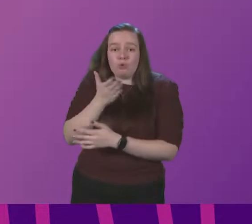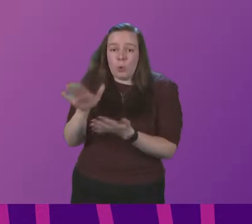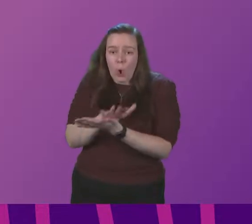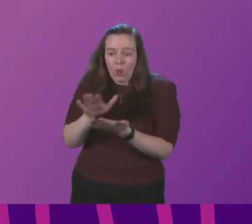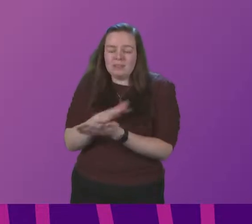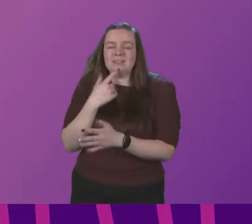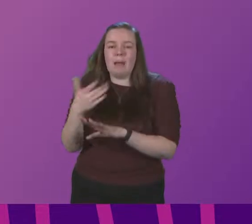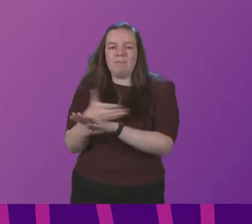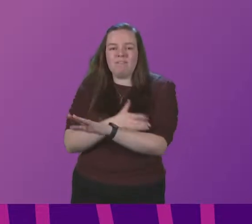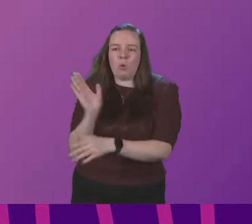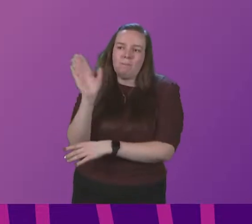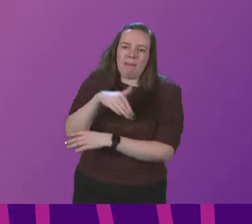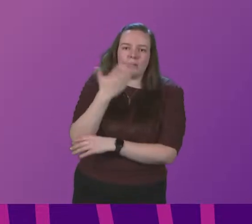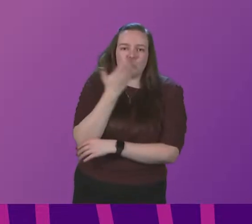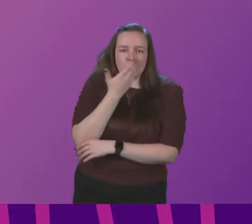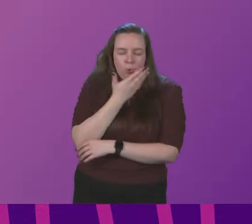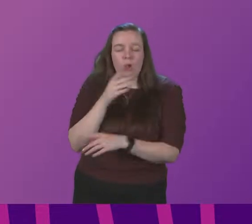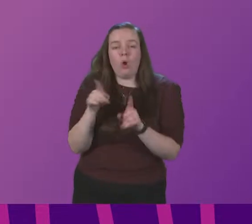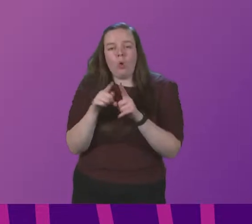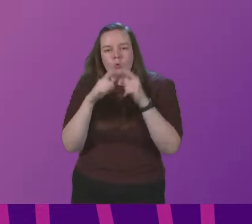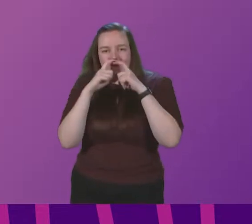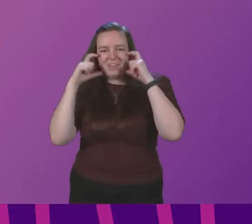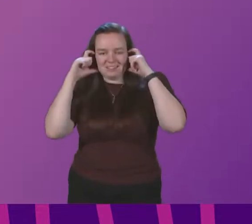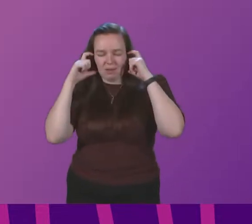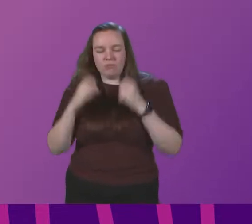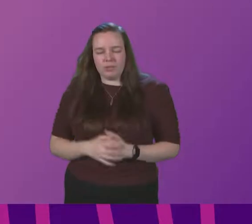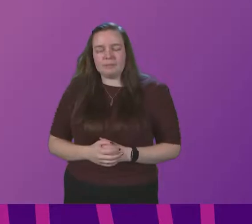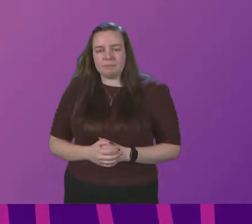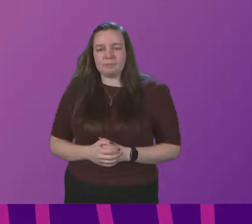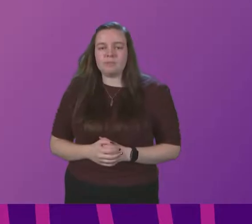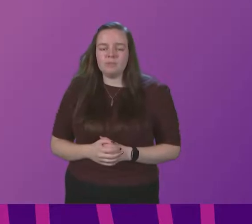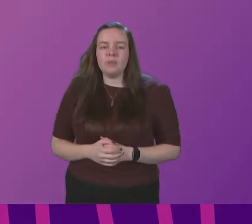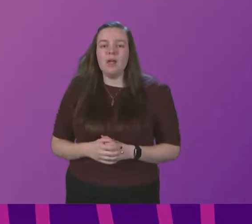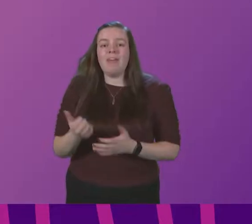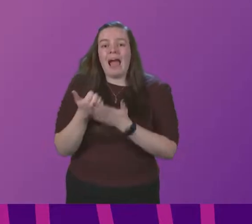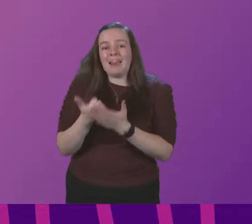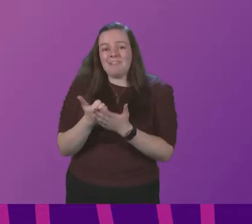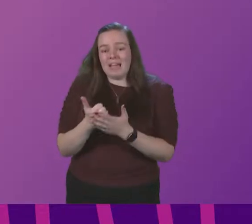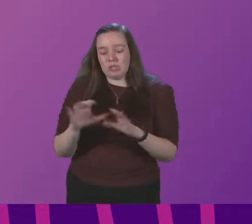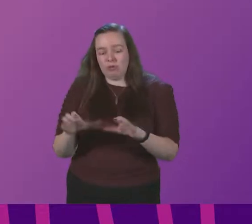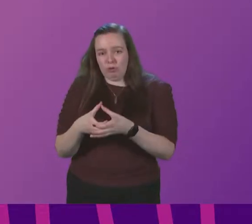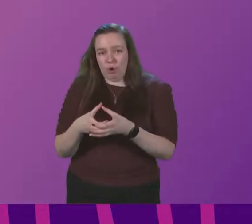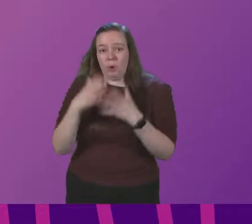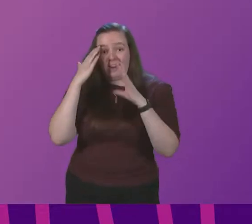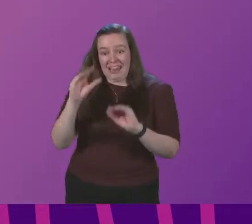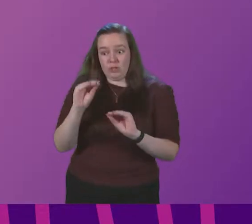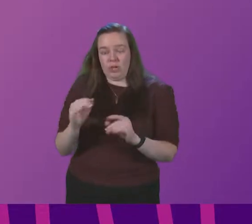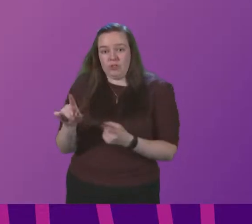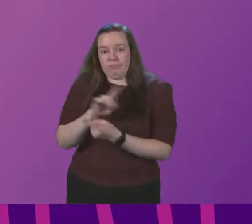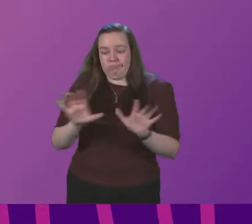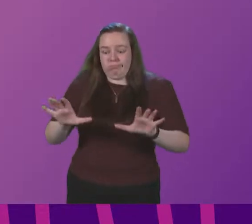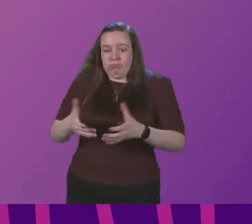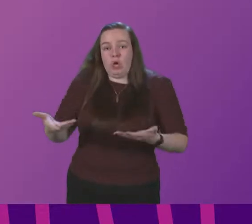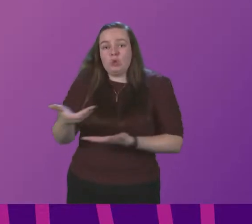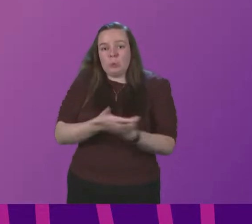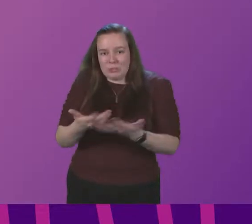returning after the break, and to wear face coverings. In addition, the advisory subgroup on education is meeting today to provide